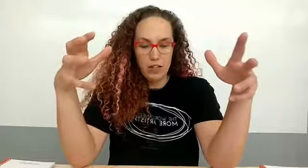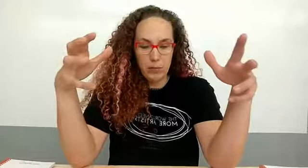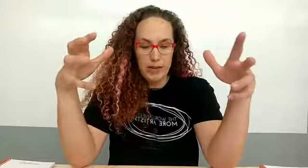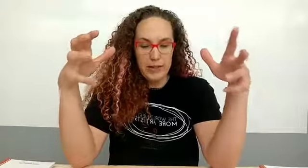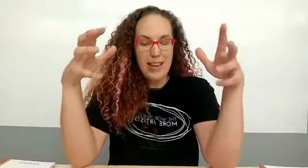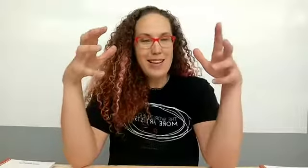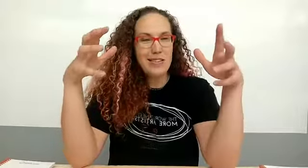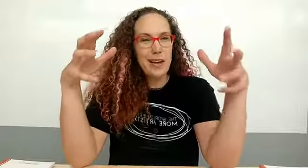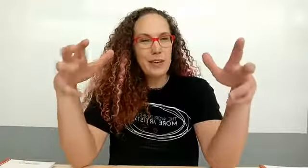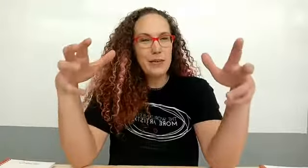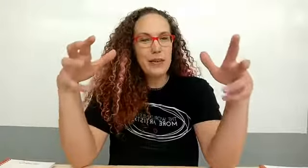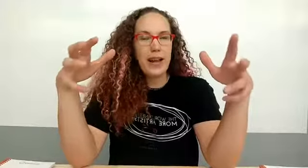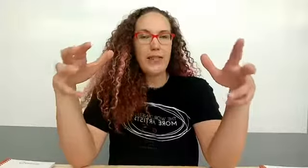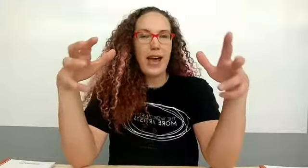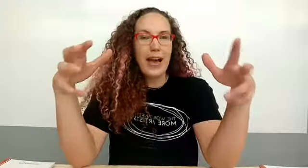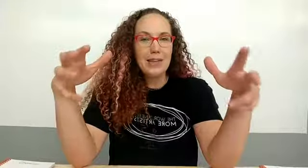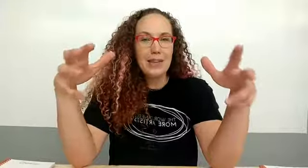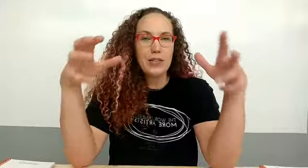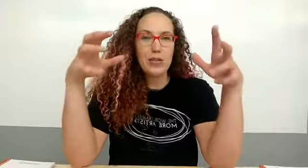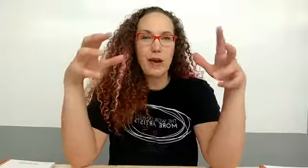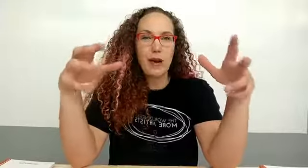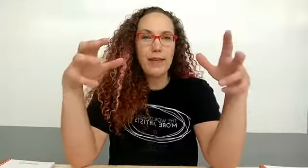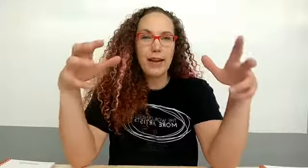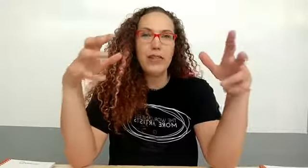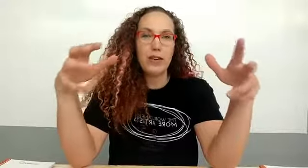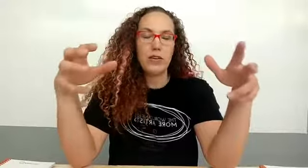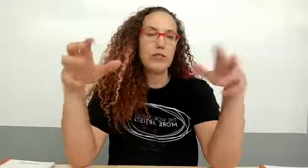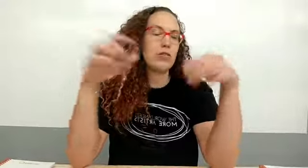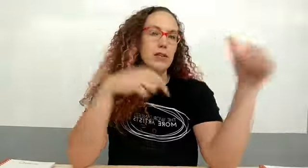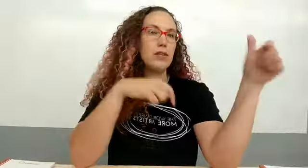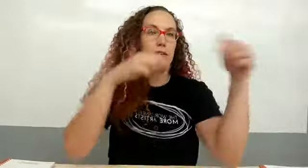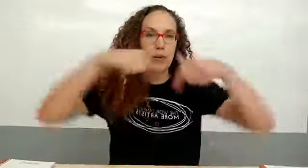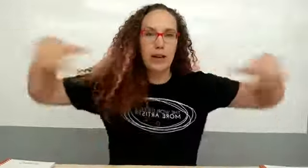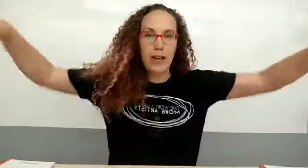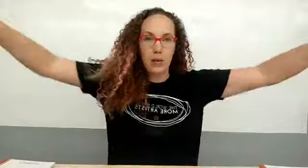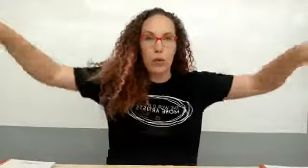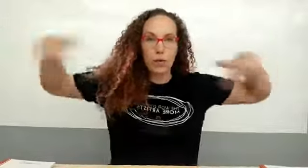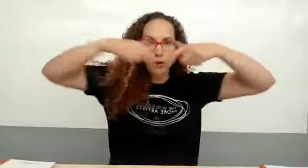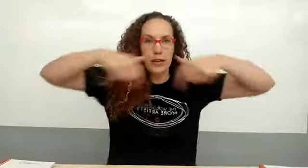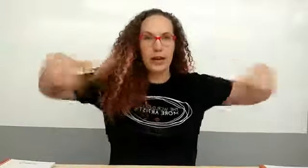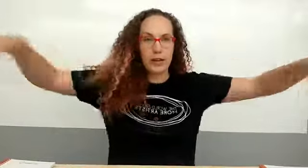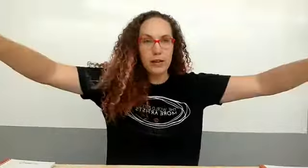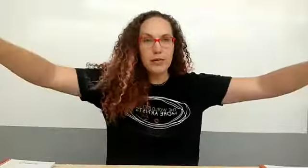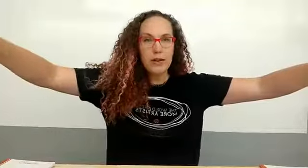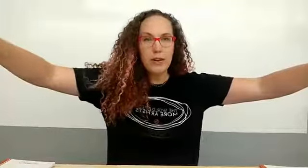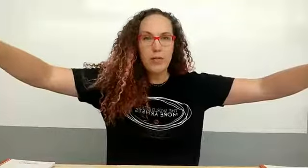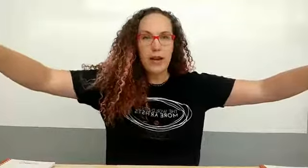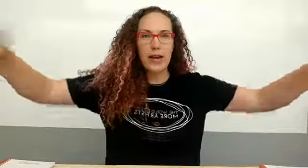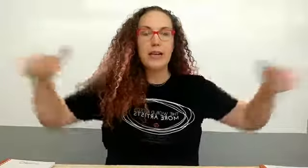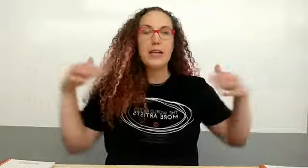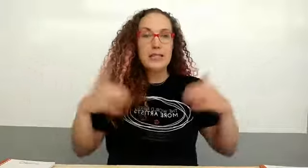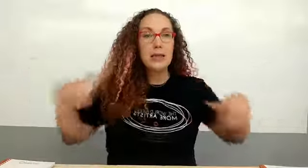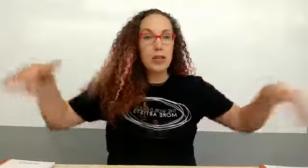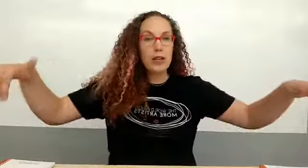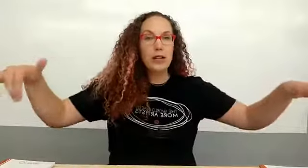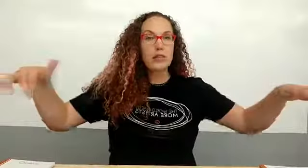your supplies and then it's also going to have access to online videos so similar to what like we're doing here right similar to this